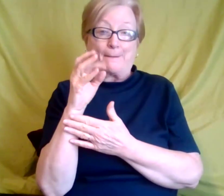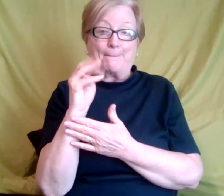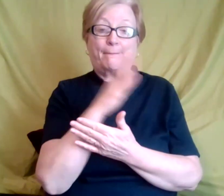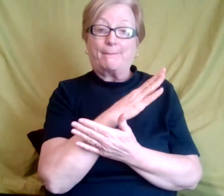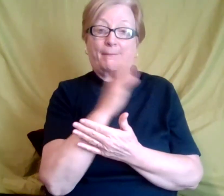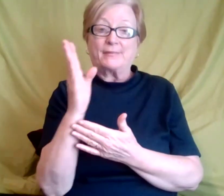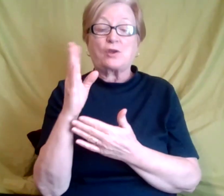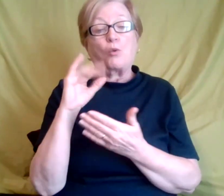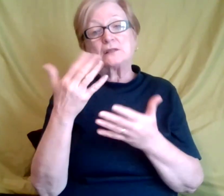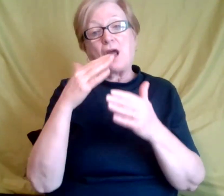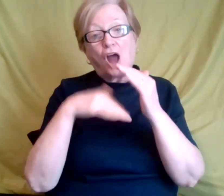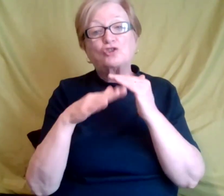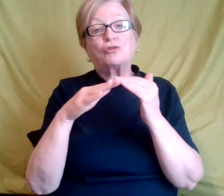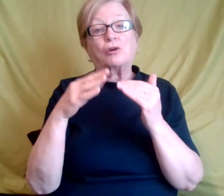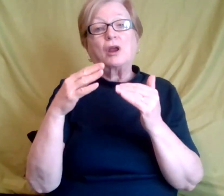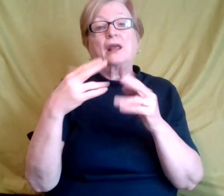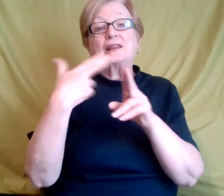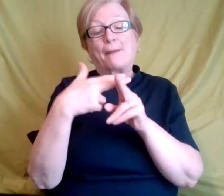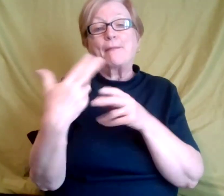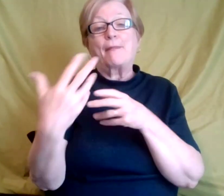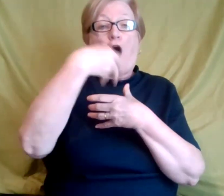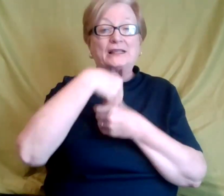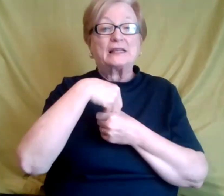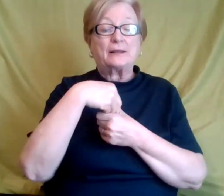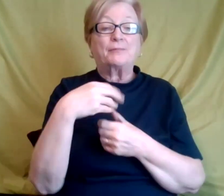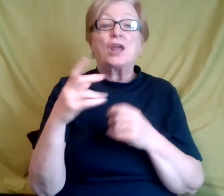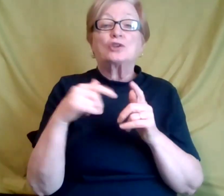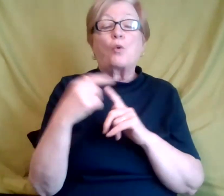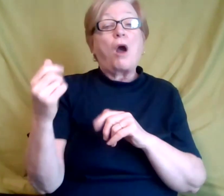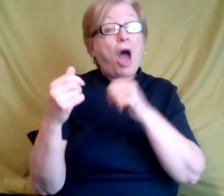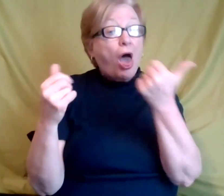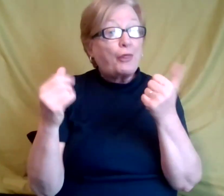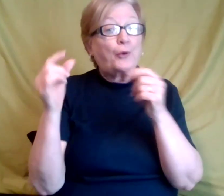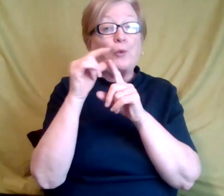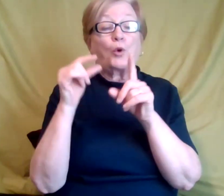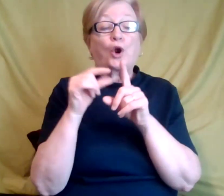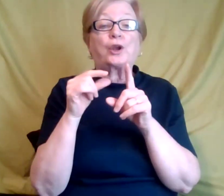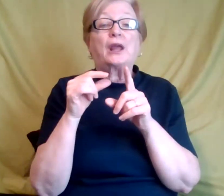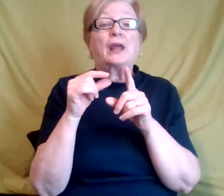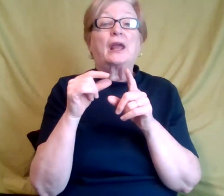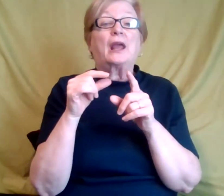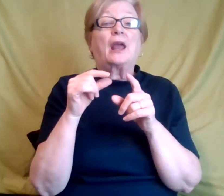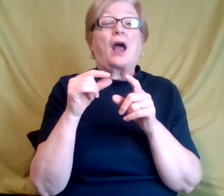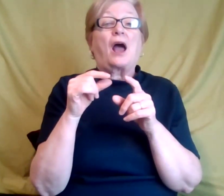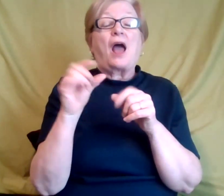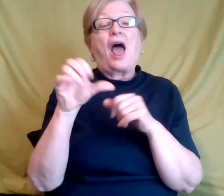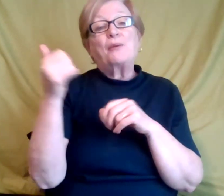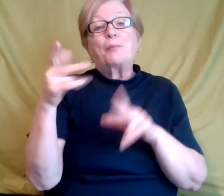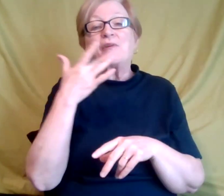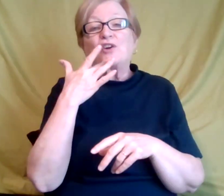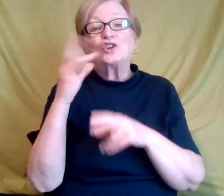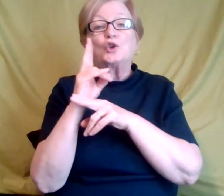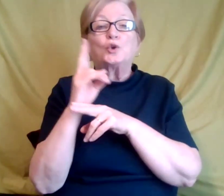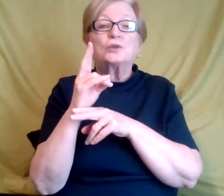also another term that it's, that I, that's less preferred to use that I don't like to use, um,